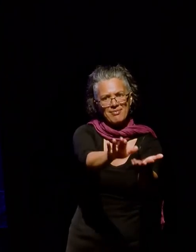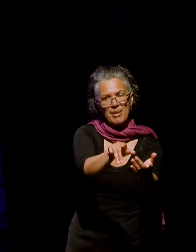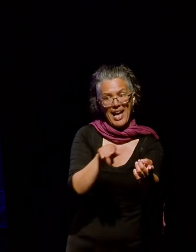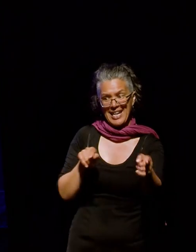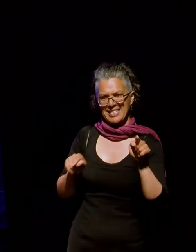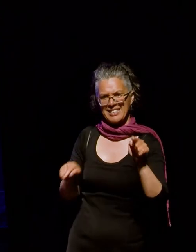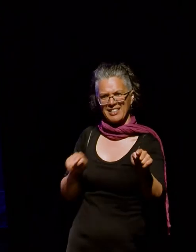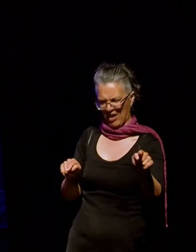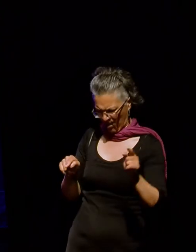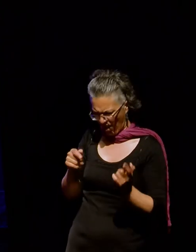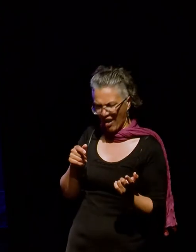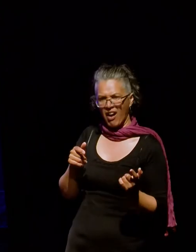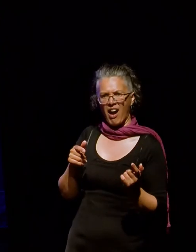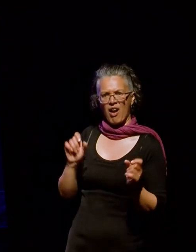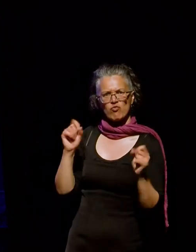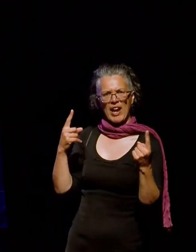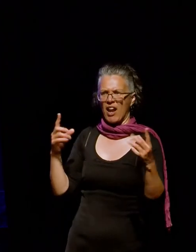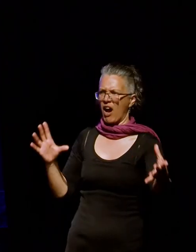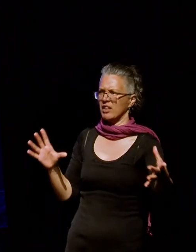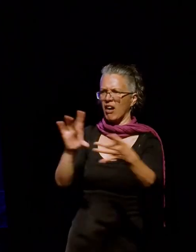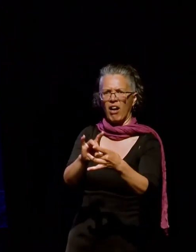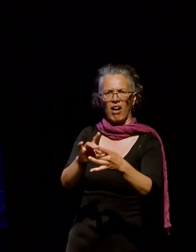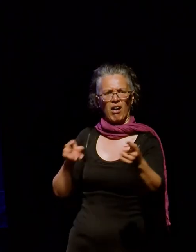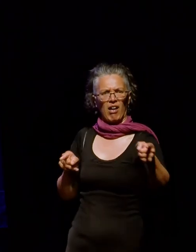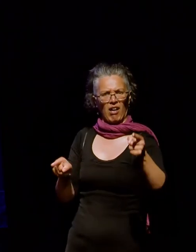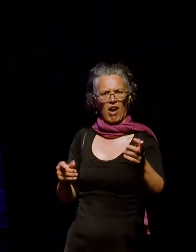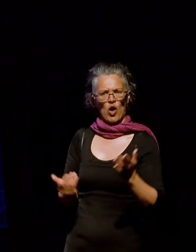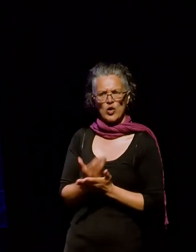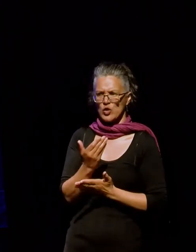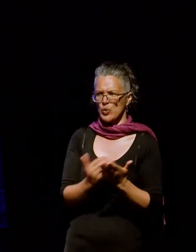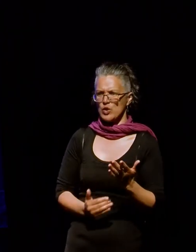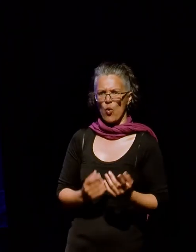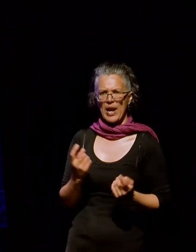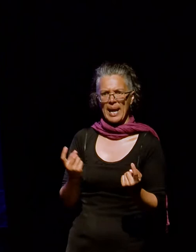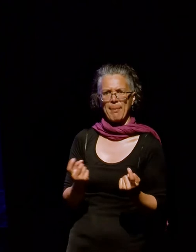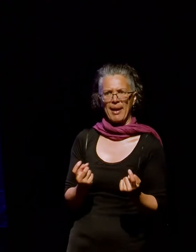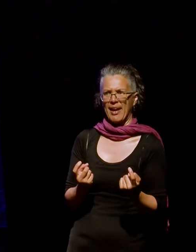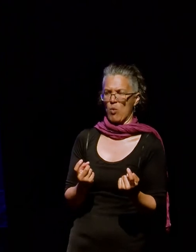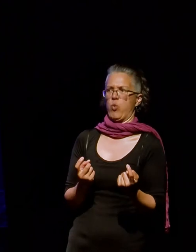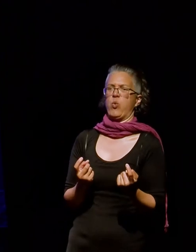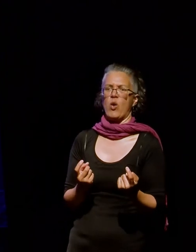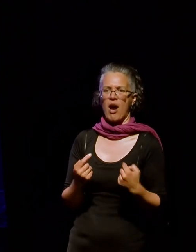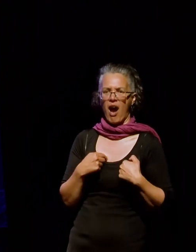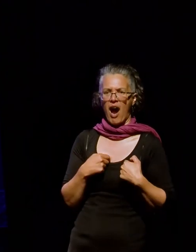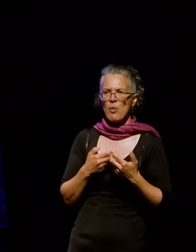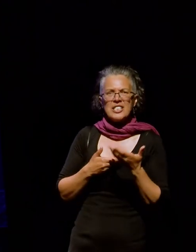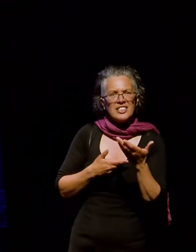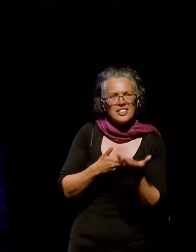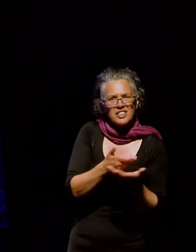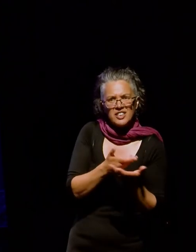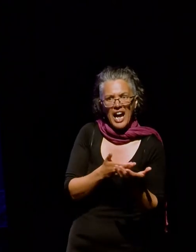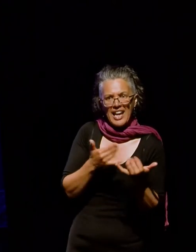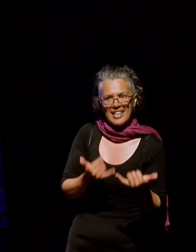So there was this amazing thing that happened where we suddenly had this new story emerging. And I was in a discussion with